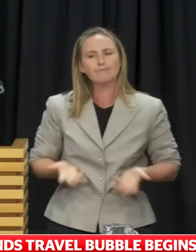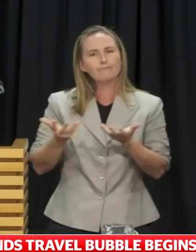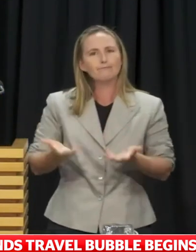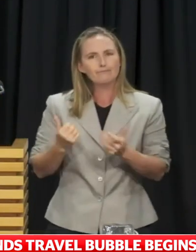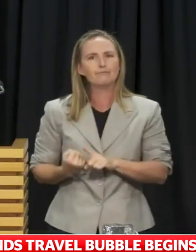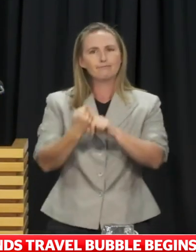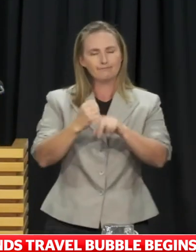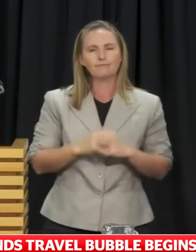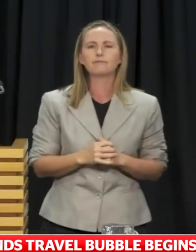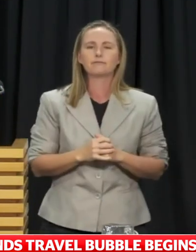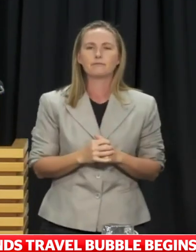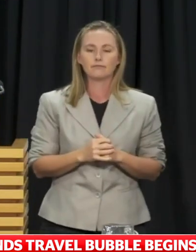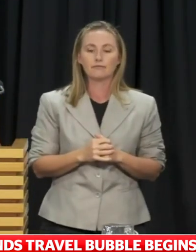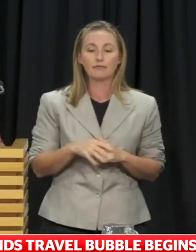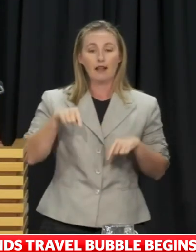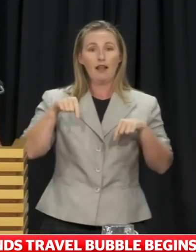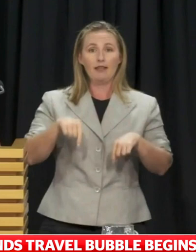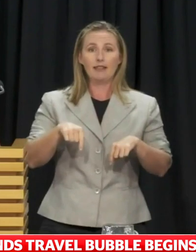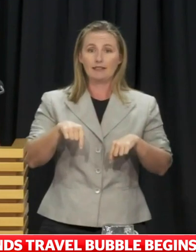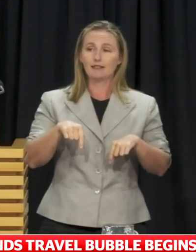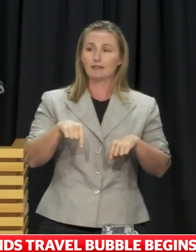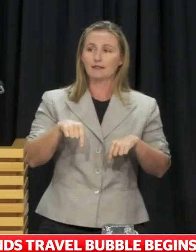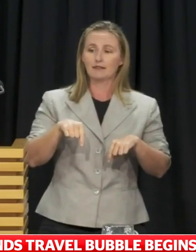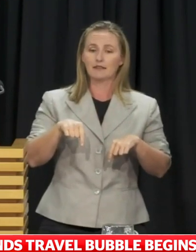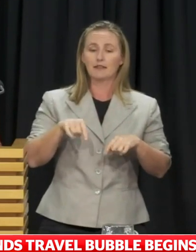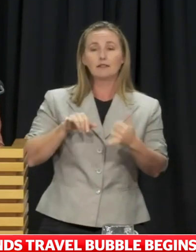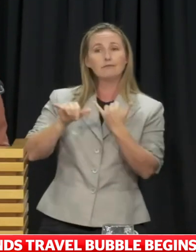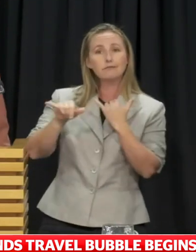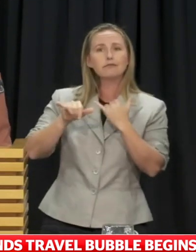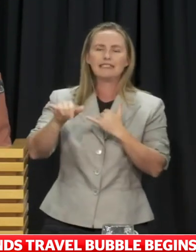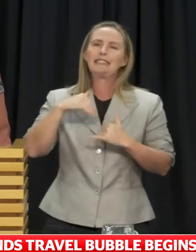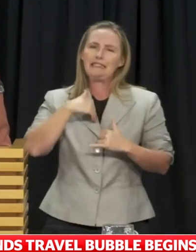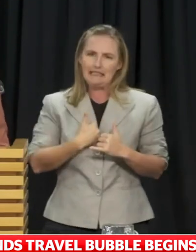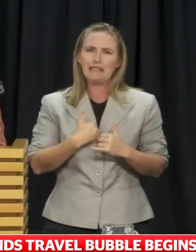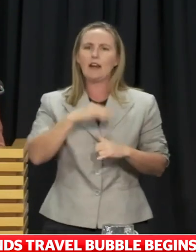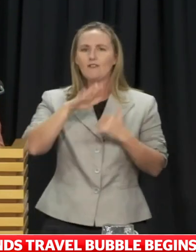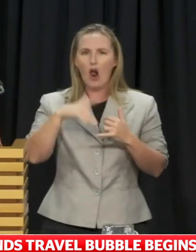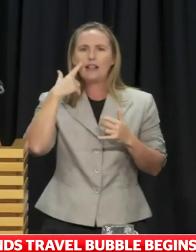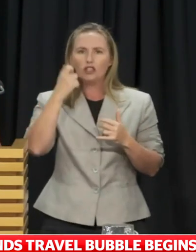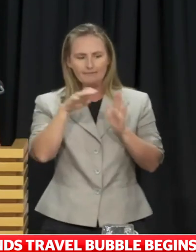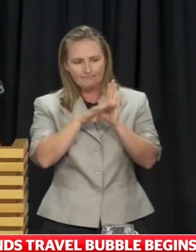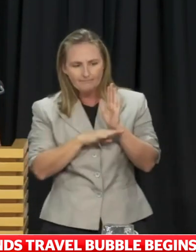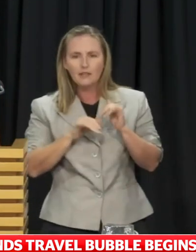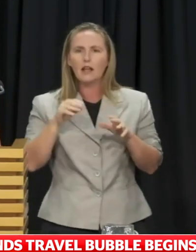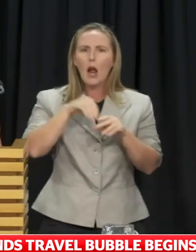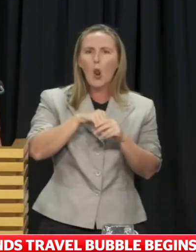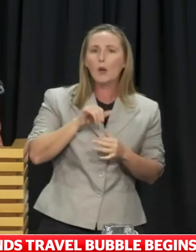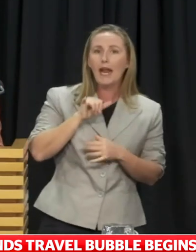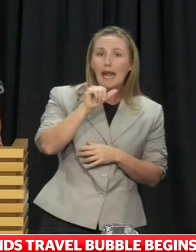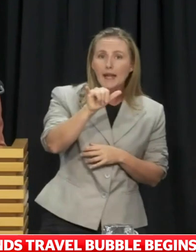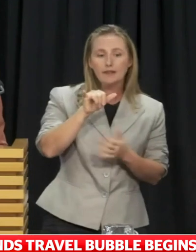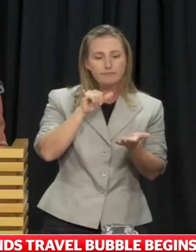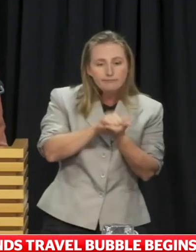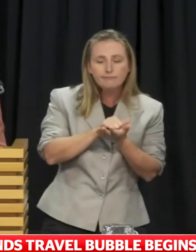Commencement of the bubble will be subject to the normal final checks, including airline and airport readiness, all necessary protocols and frameworks in